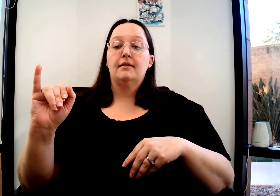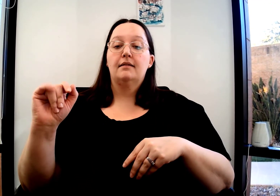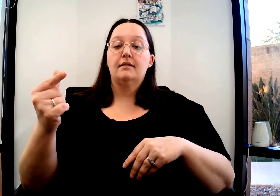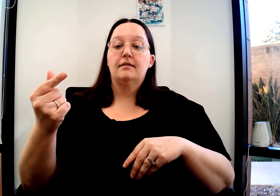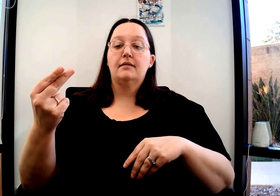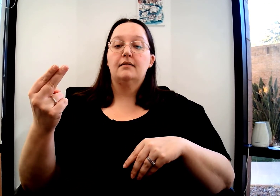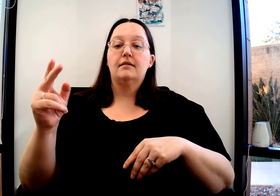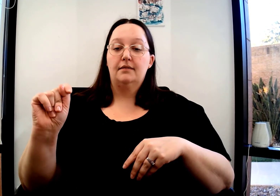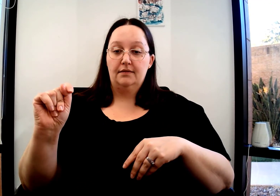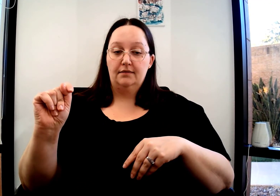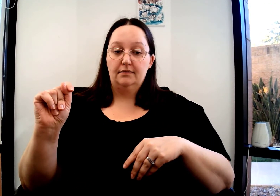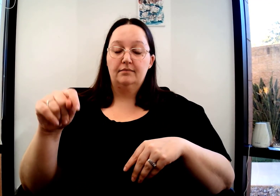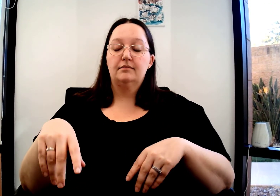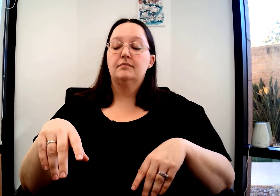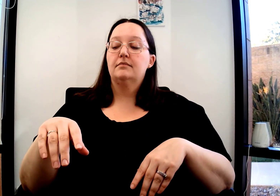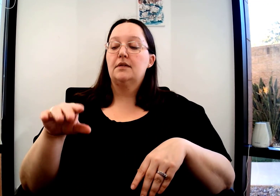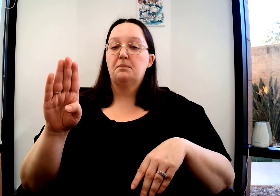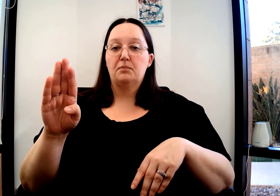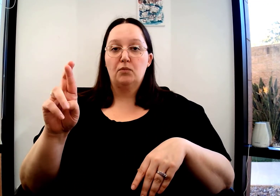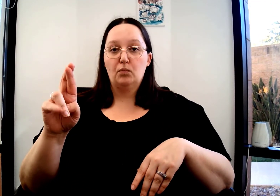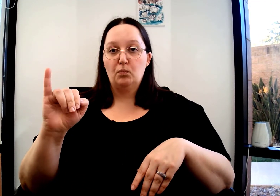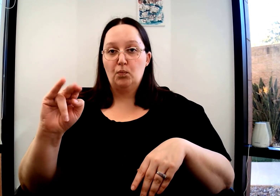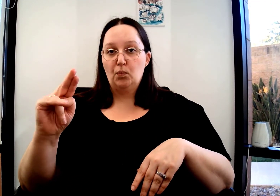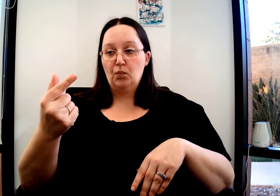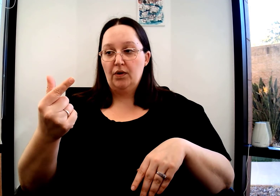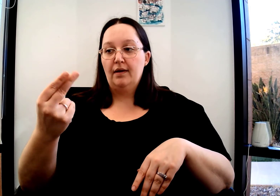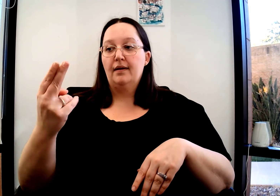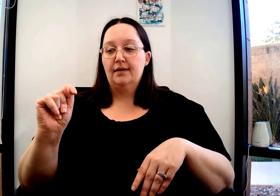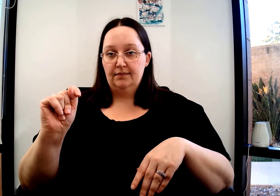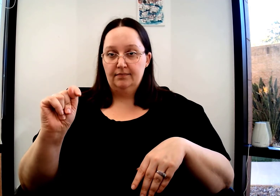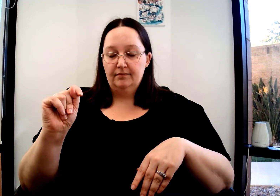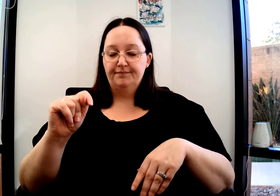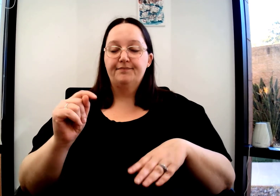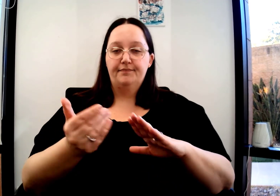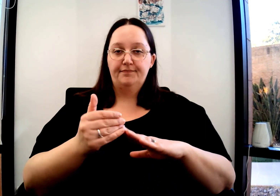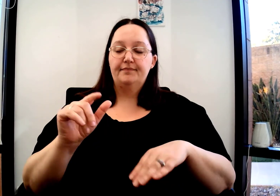our last word for part one is light and bright.